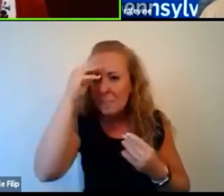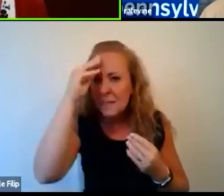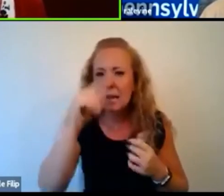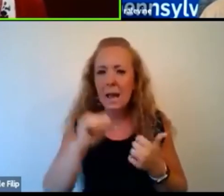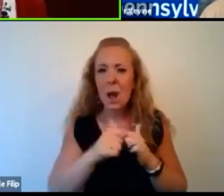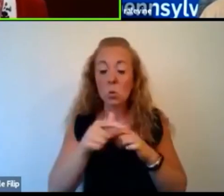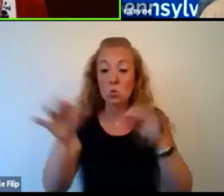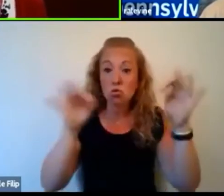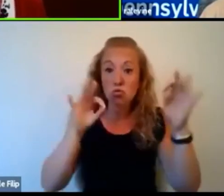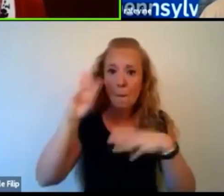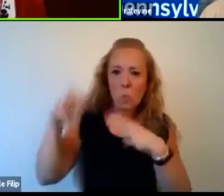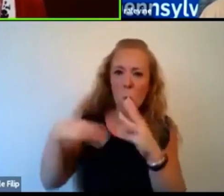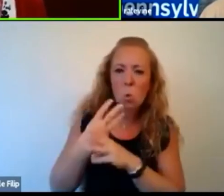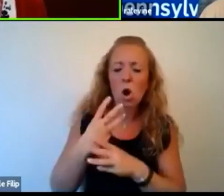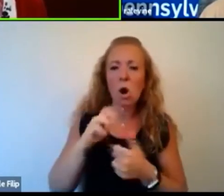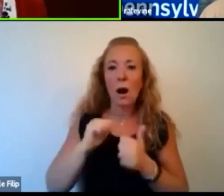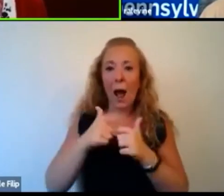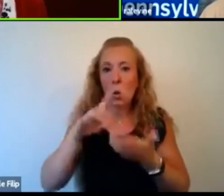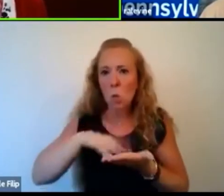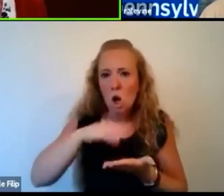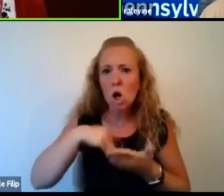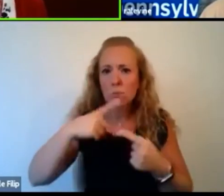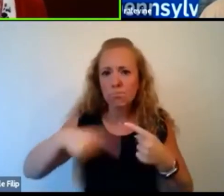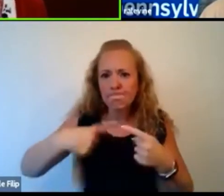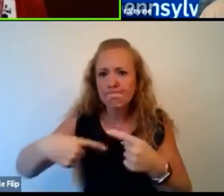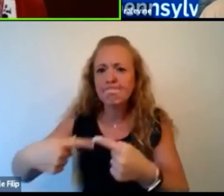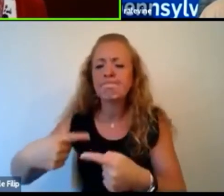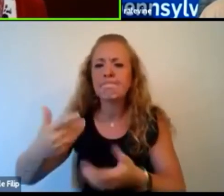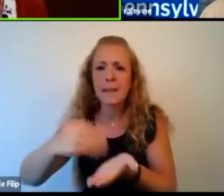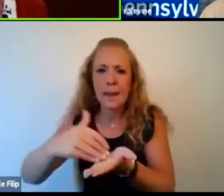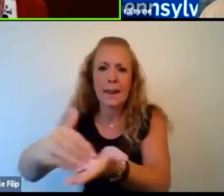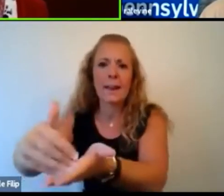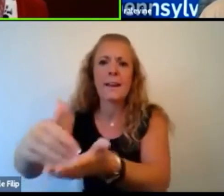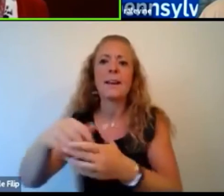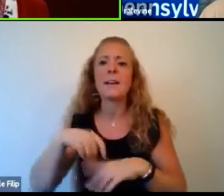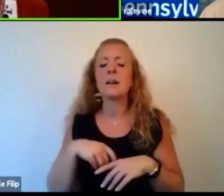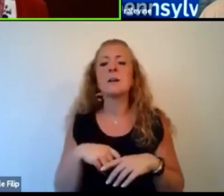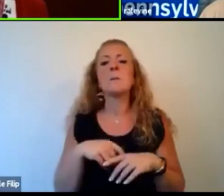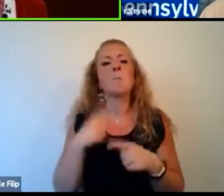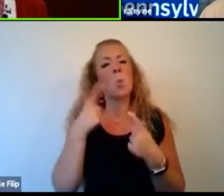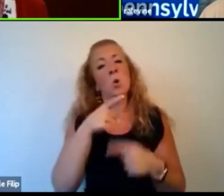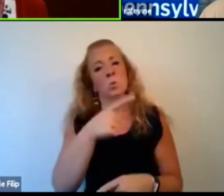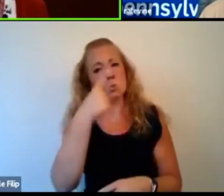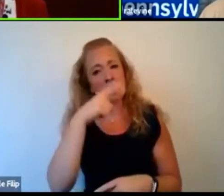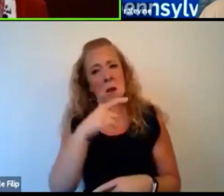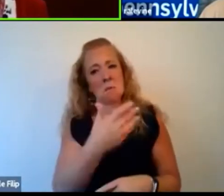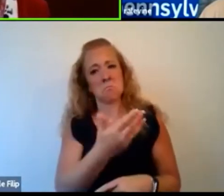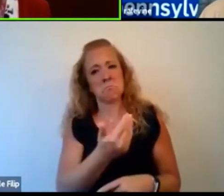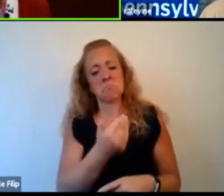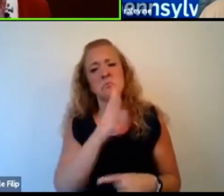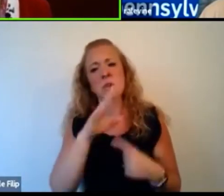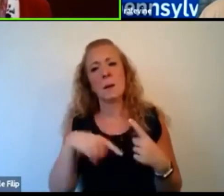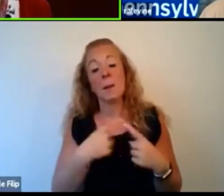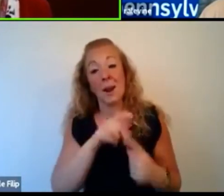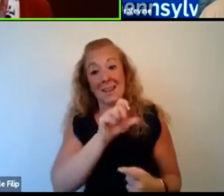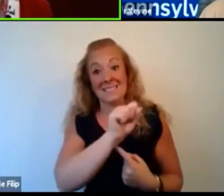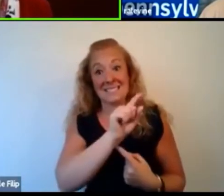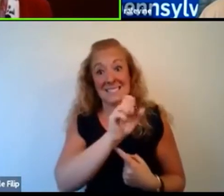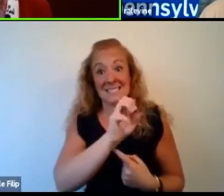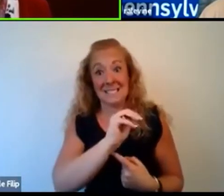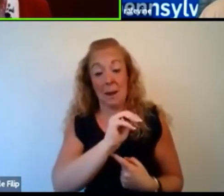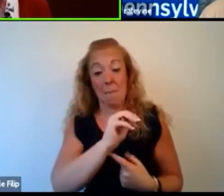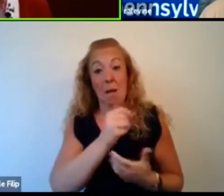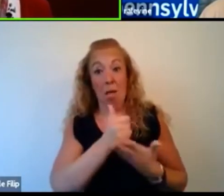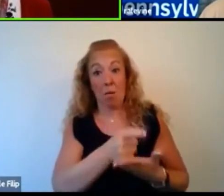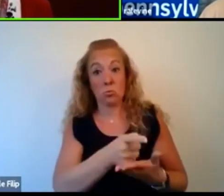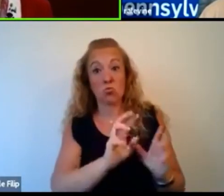iterating and learning. Um, and I was wondering if you could talk about how STEM education prepared you, not just for your career in medicine,